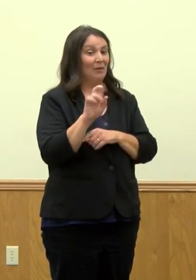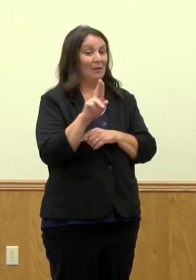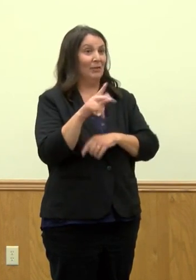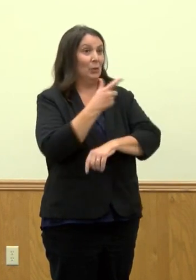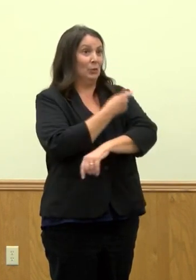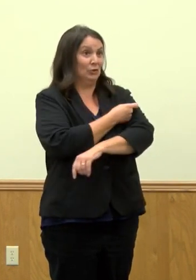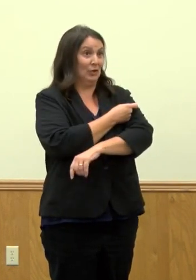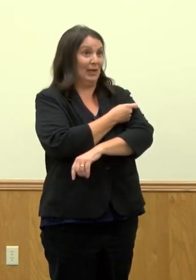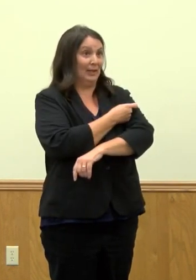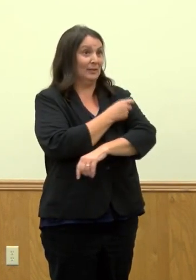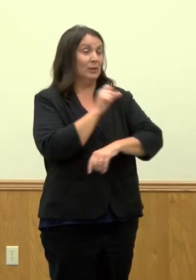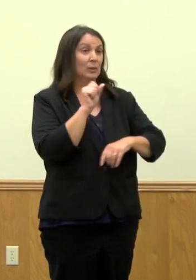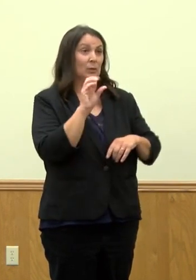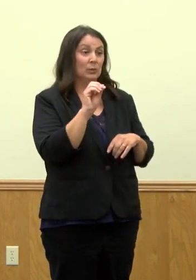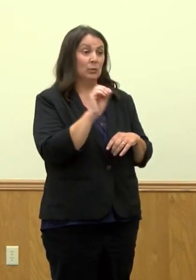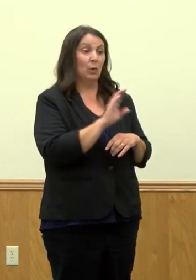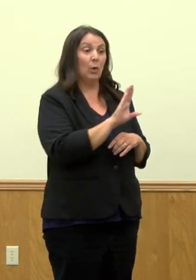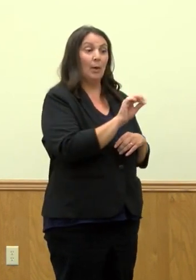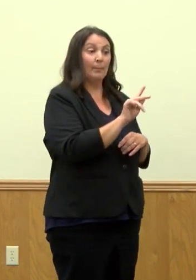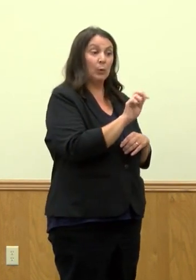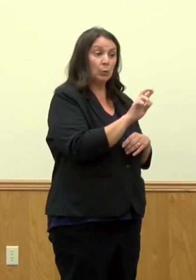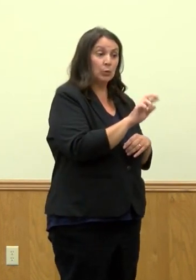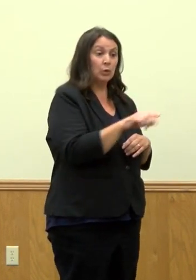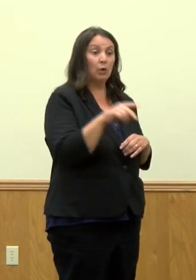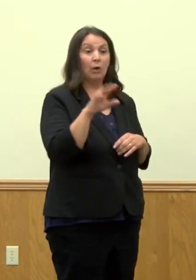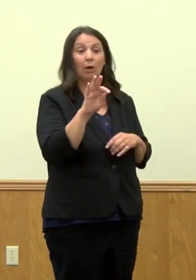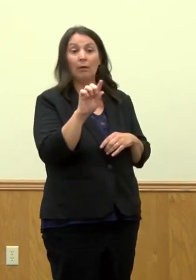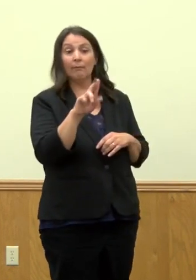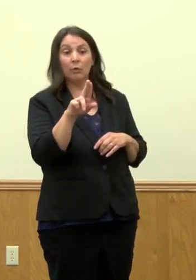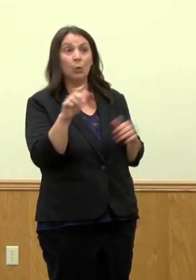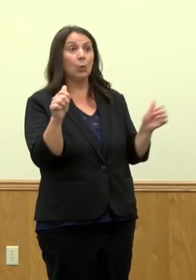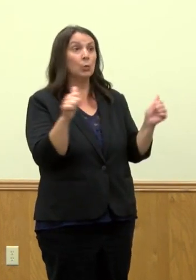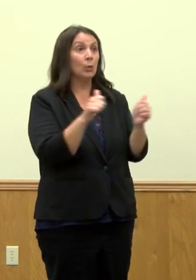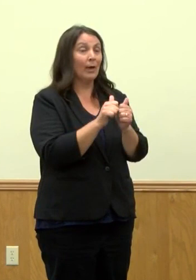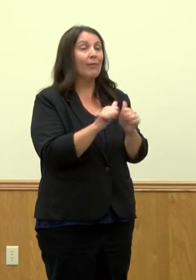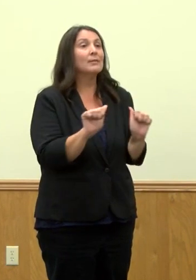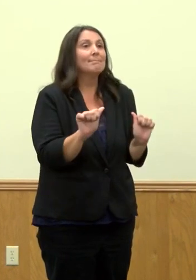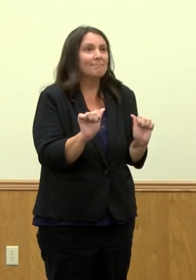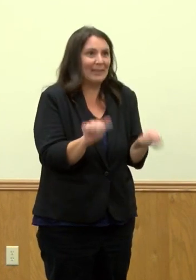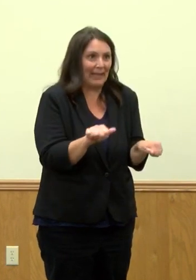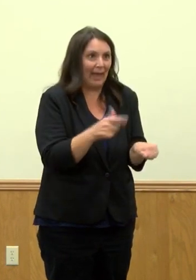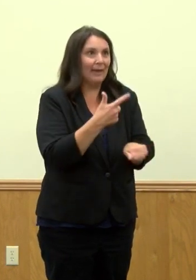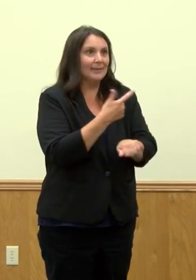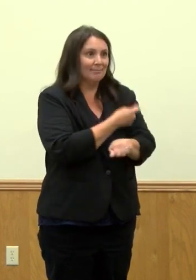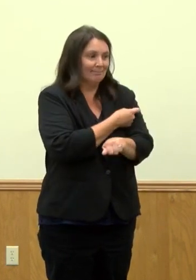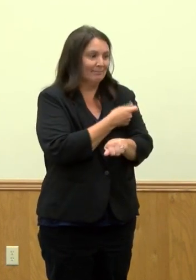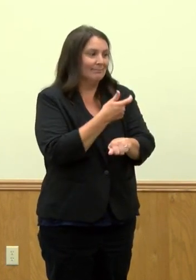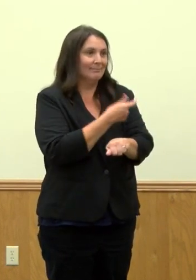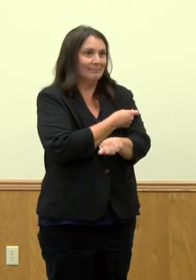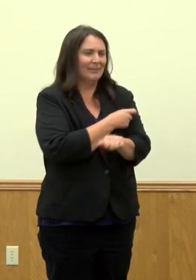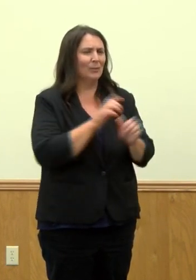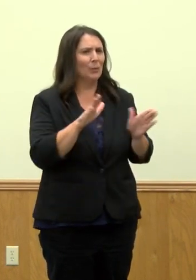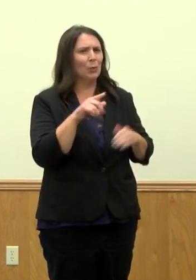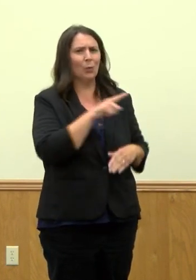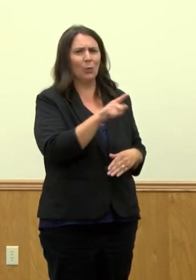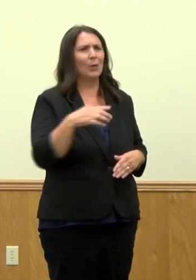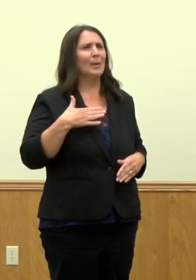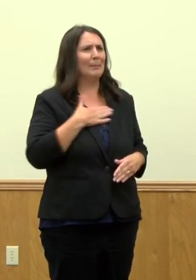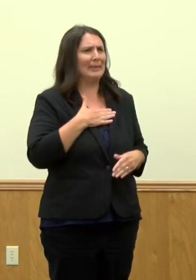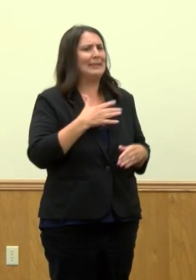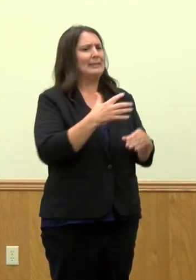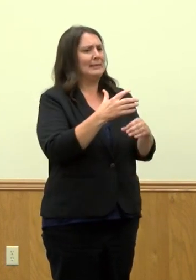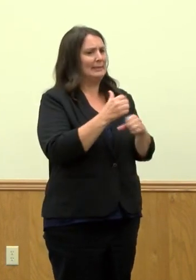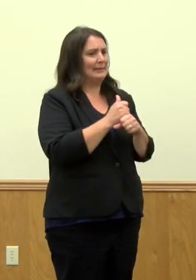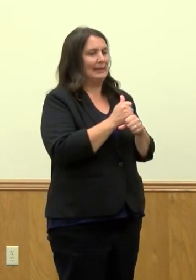both shots could definitely be given at the same time. So make sure that everyone gets vaccinated with the flu,